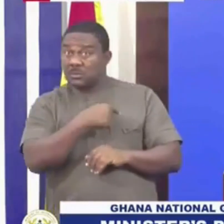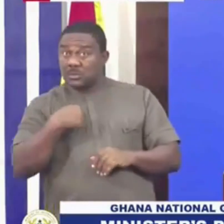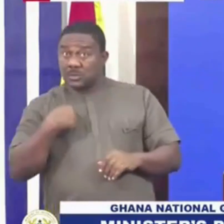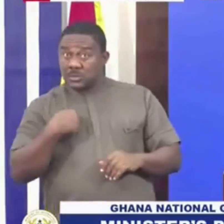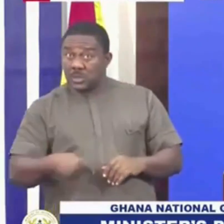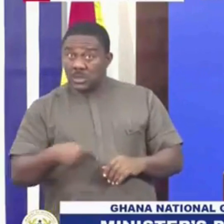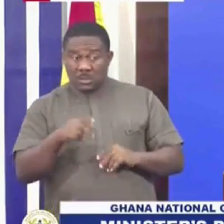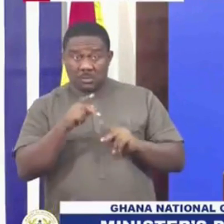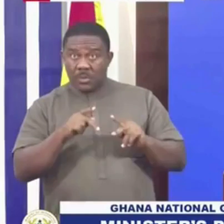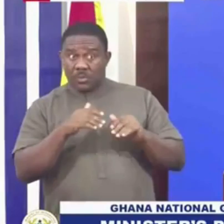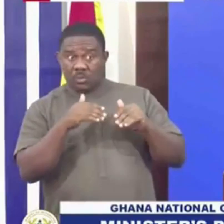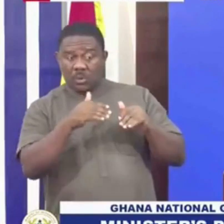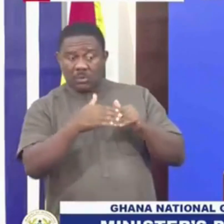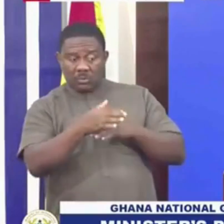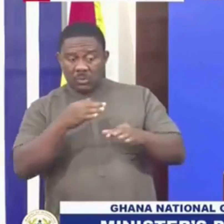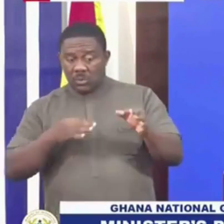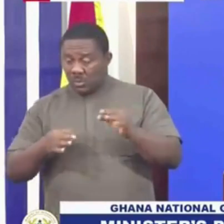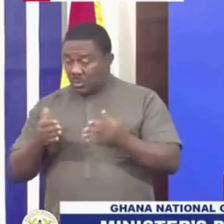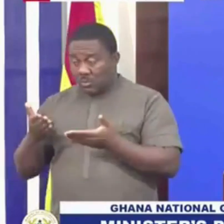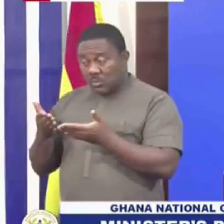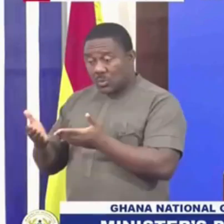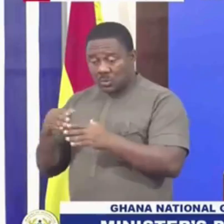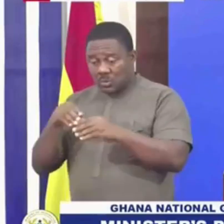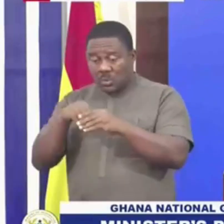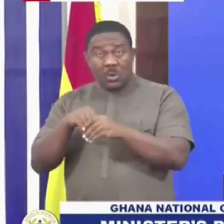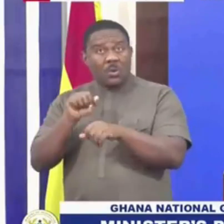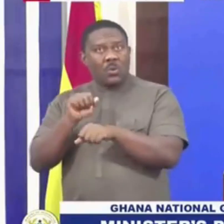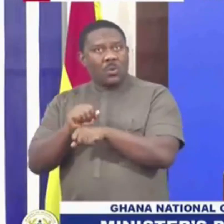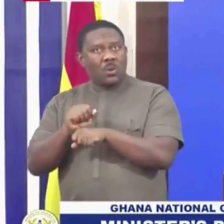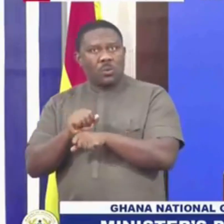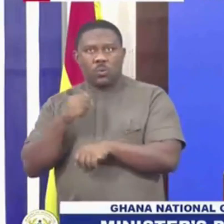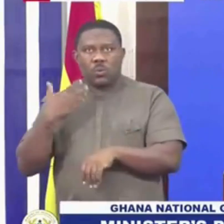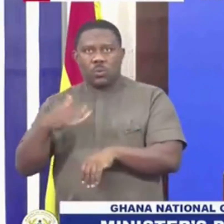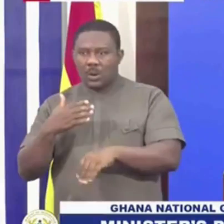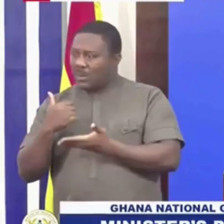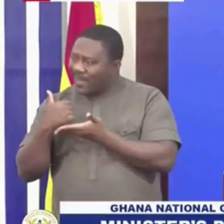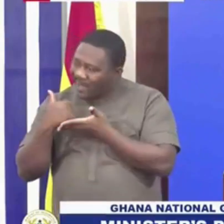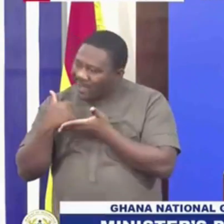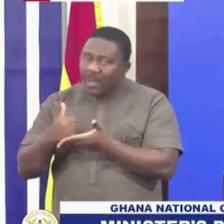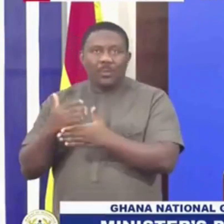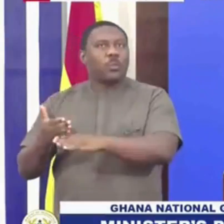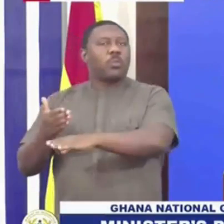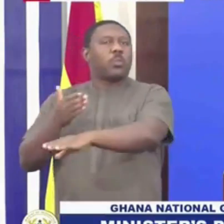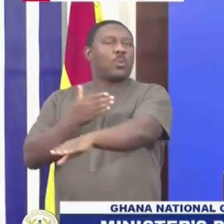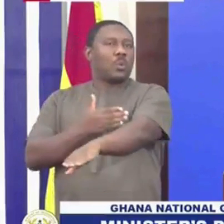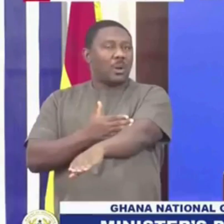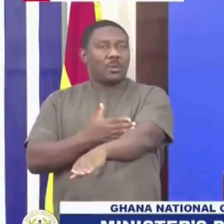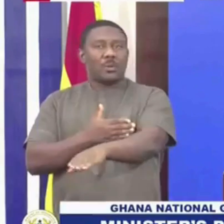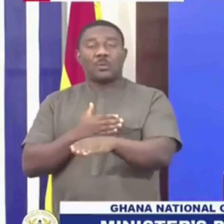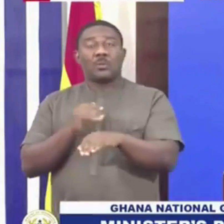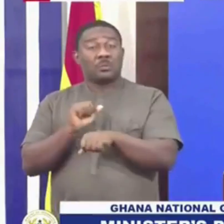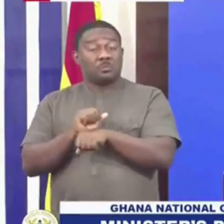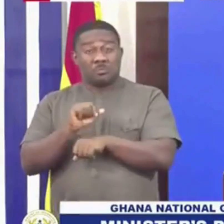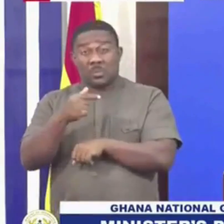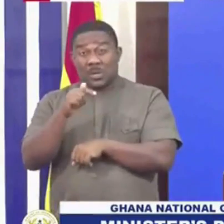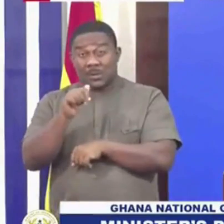2017 has been a very significant milestone in the operating life of Ghana gas, and certainly I would